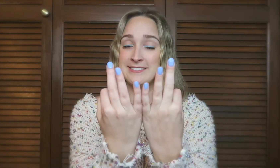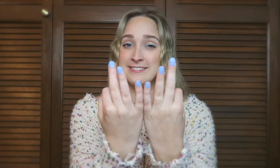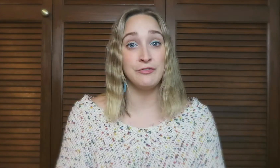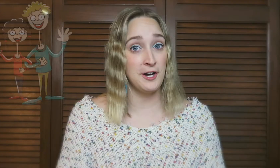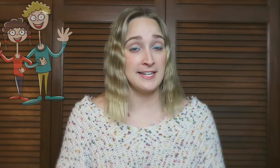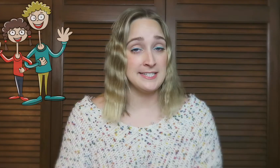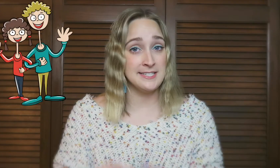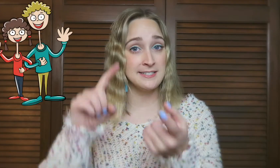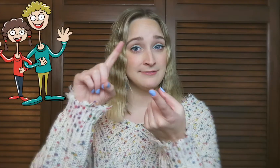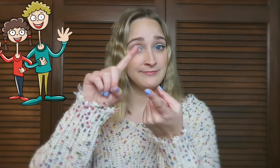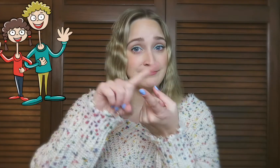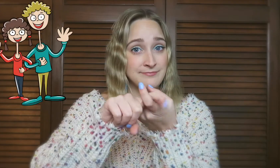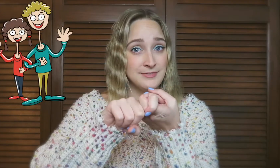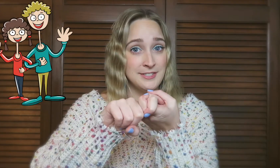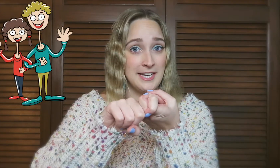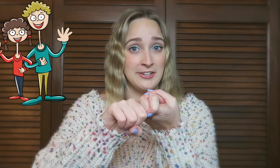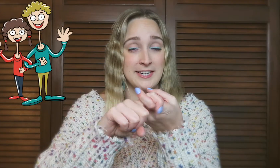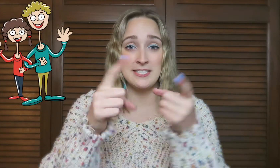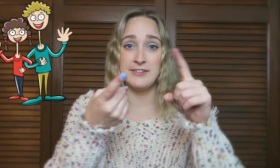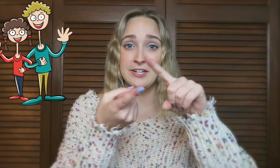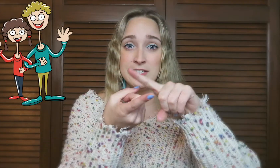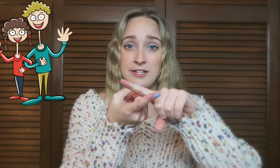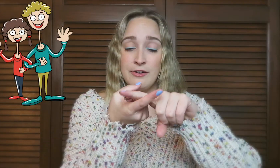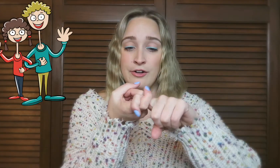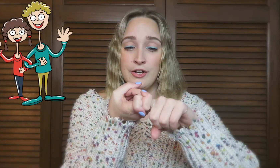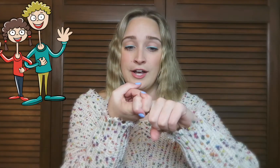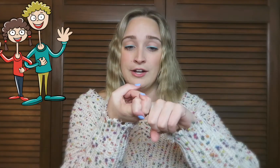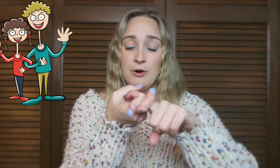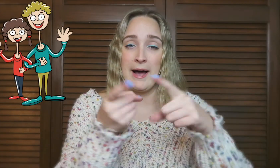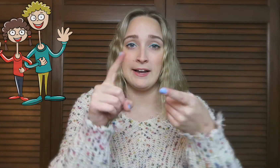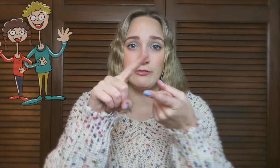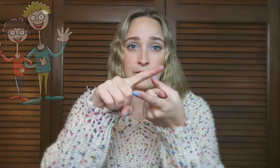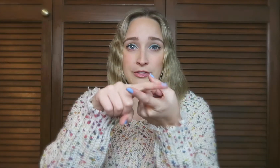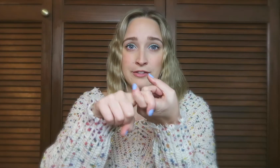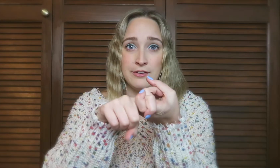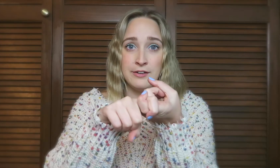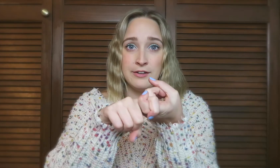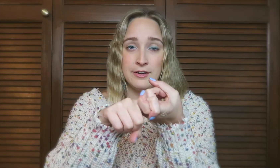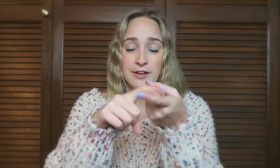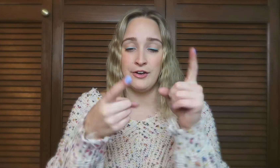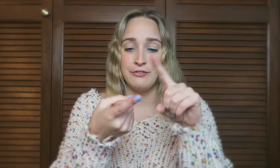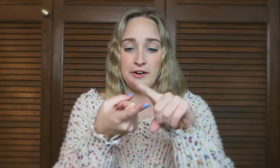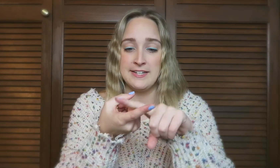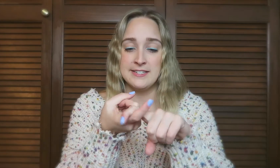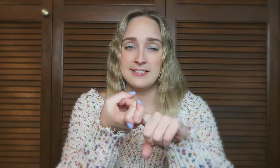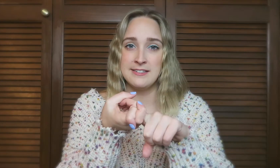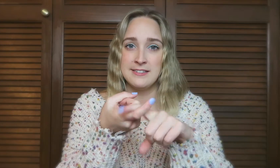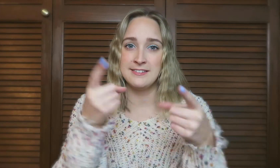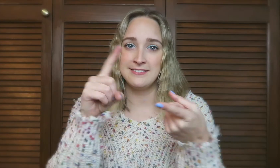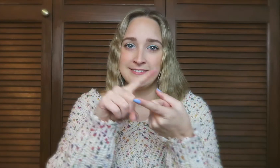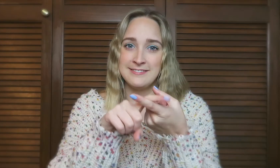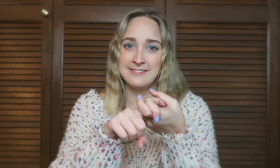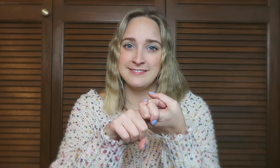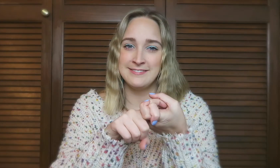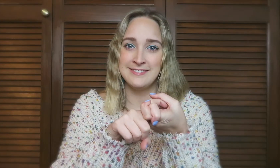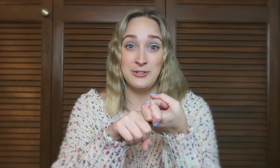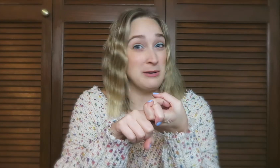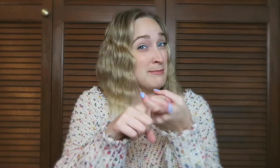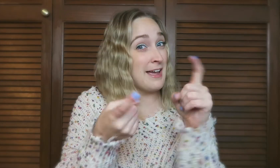Friends. Take your index fingers and go back and forth. Friends. You want to be my